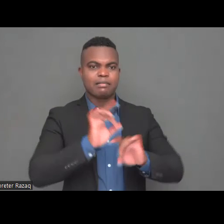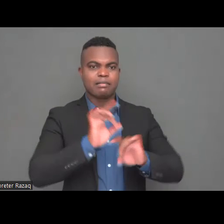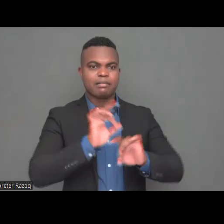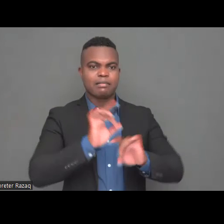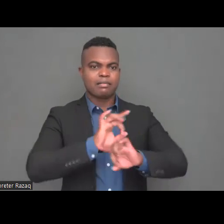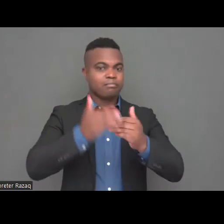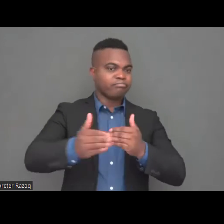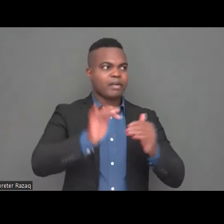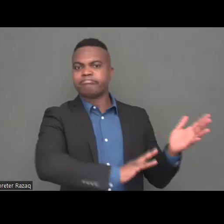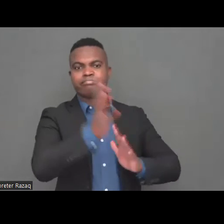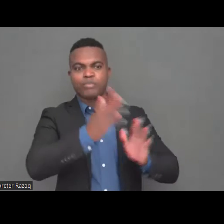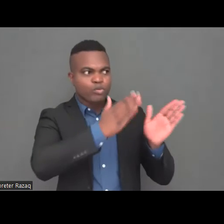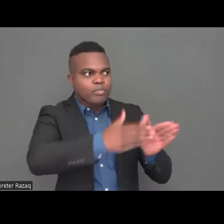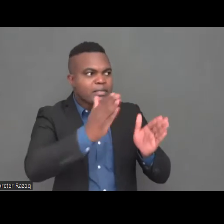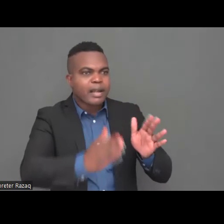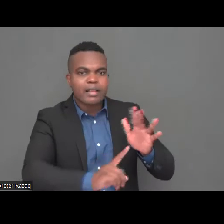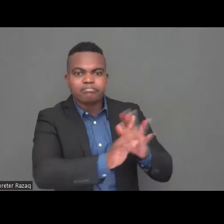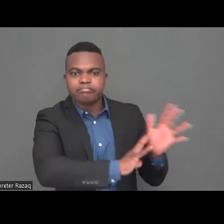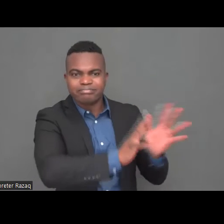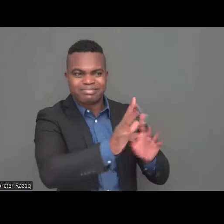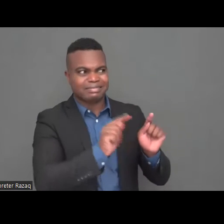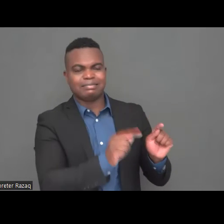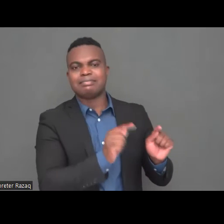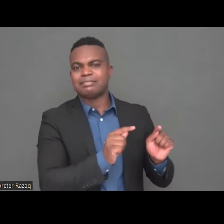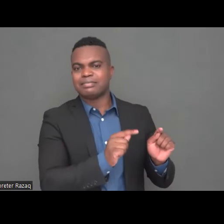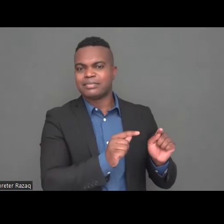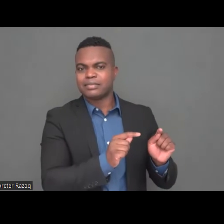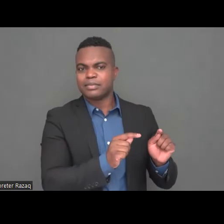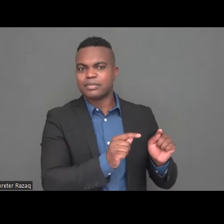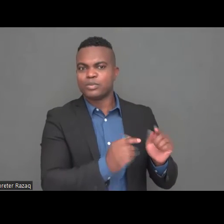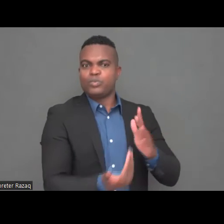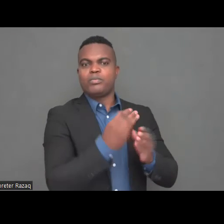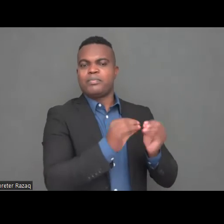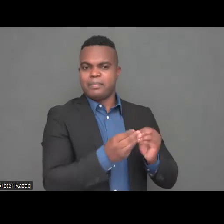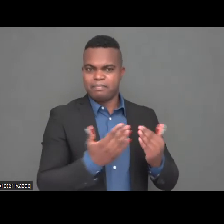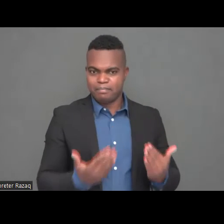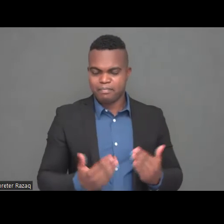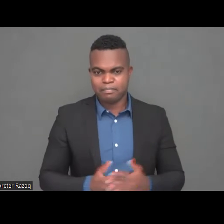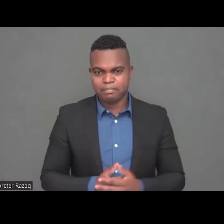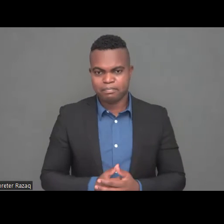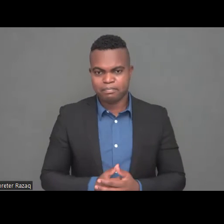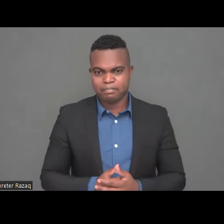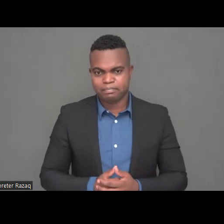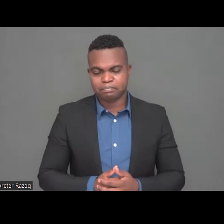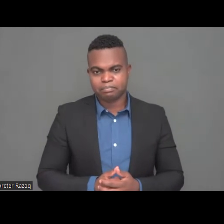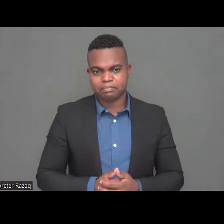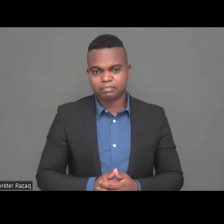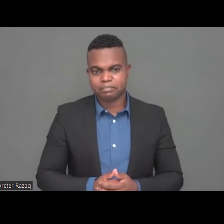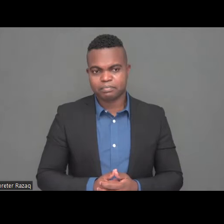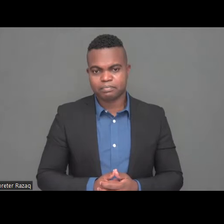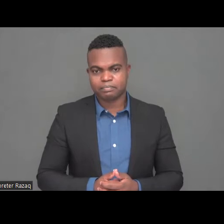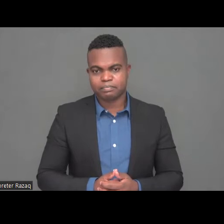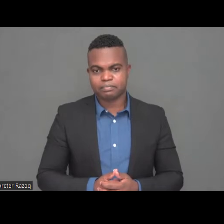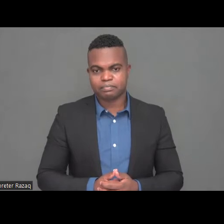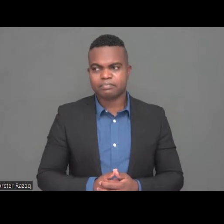response including evacuation, emergency aid must